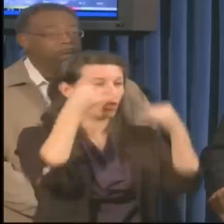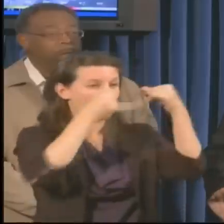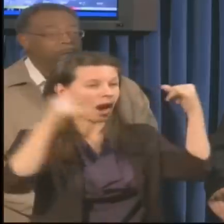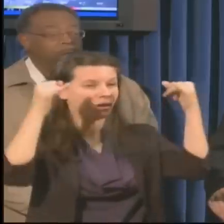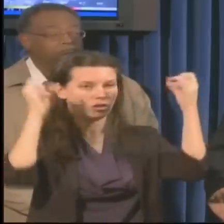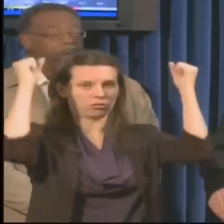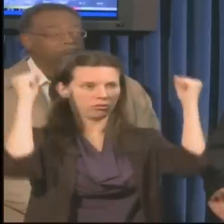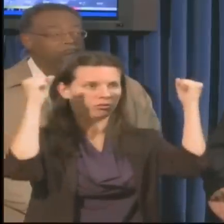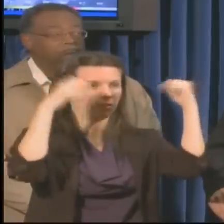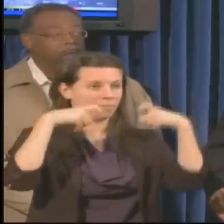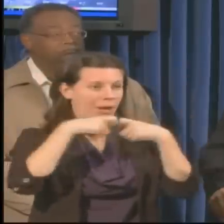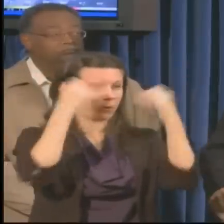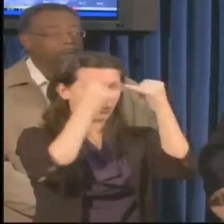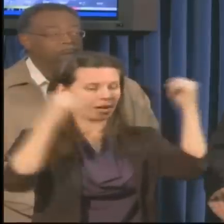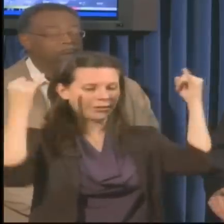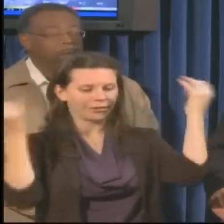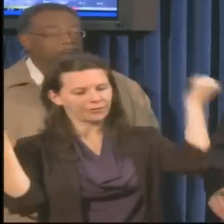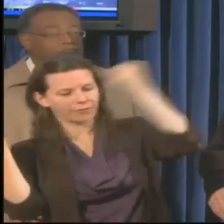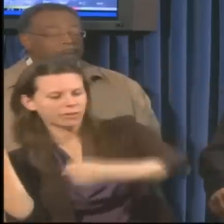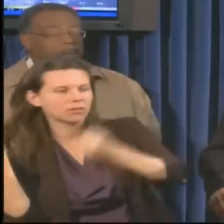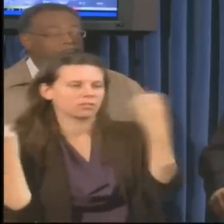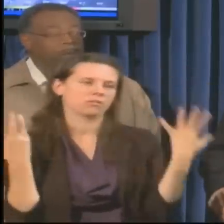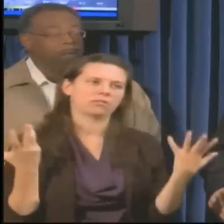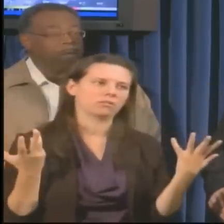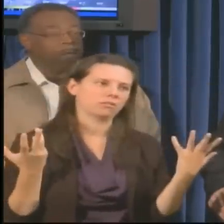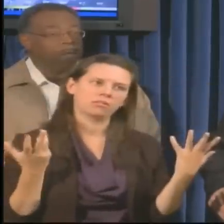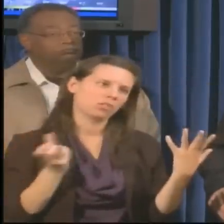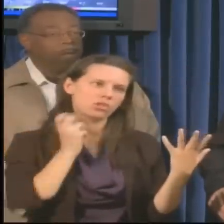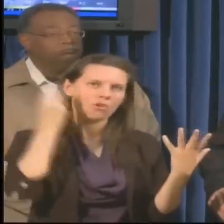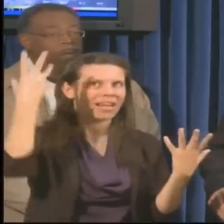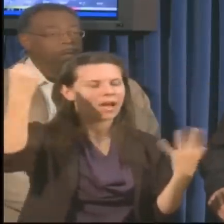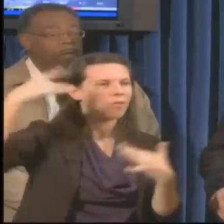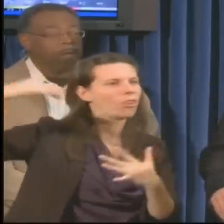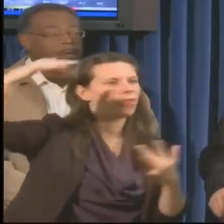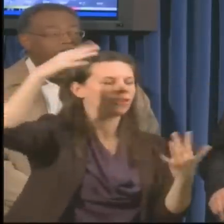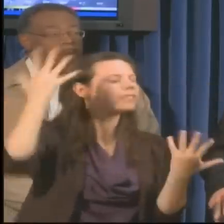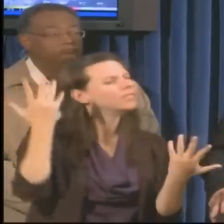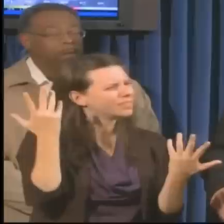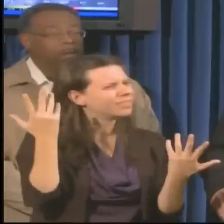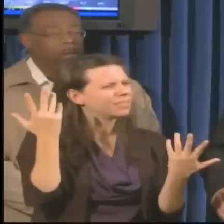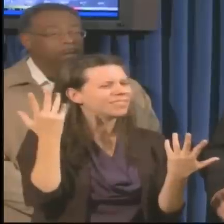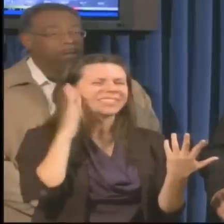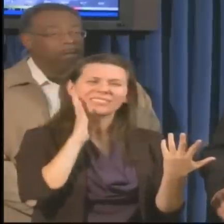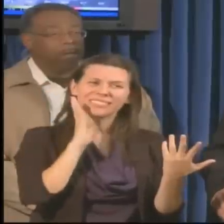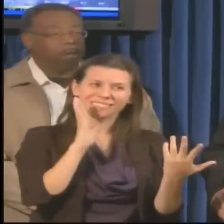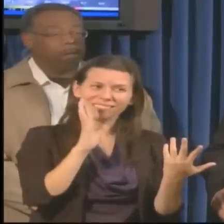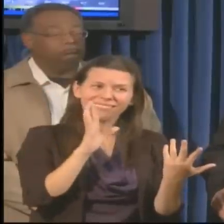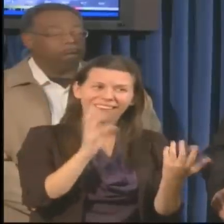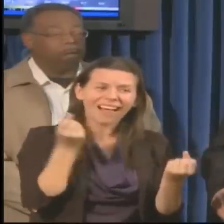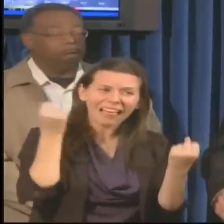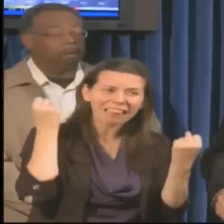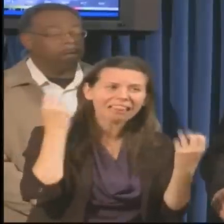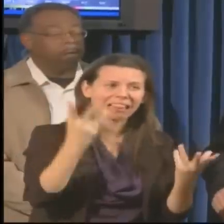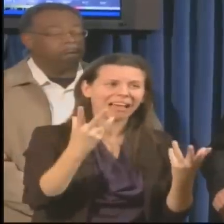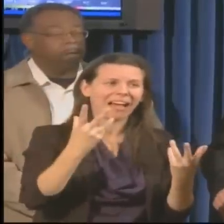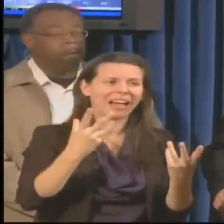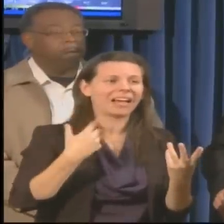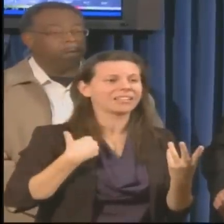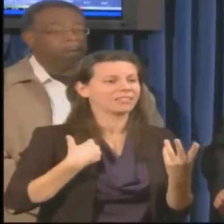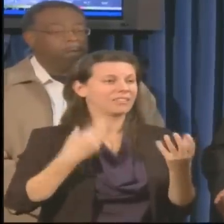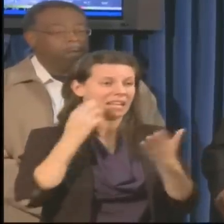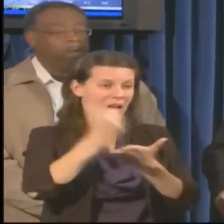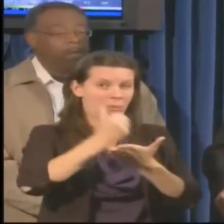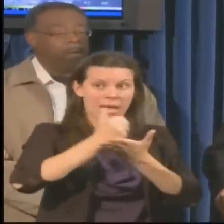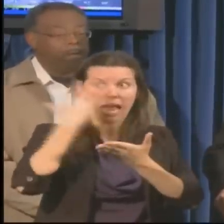the car. So please use common sense. We've got massive amounts of help that are being deployed in the public and private